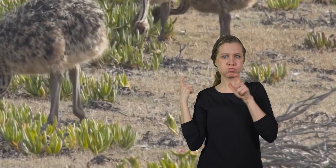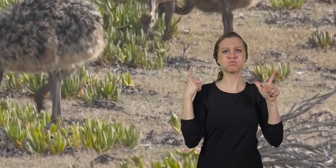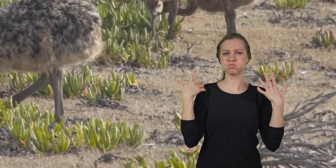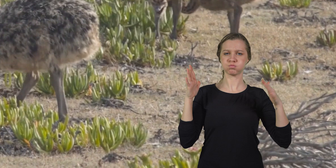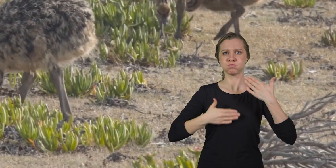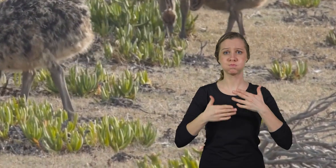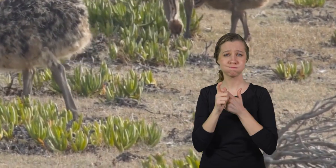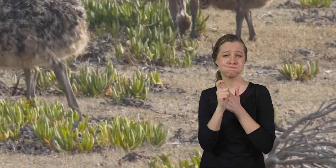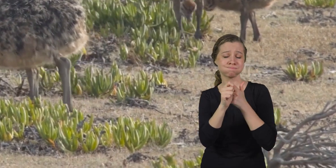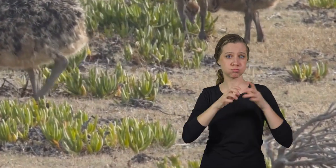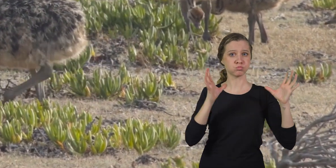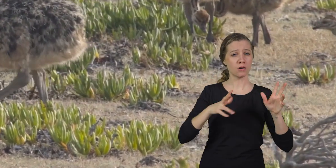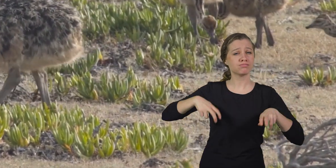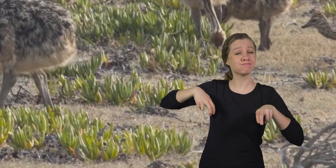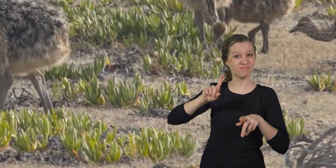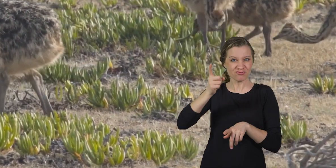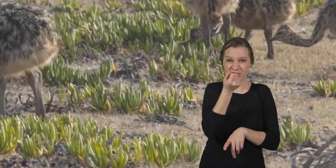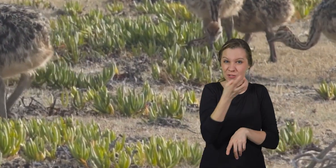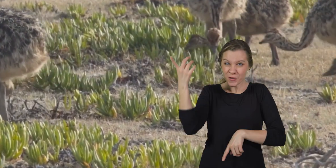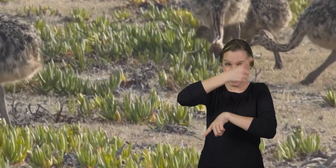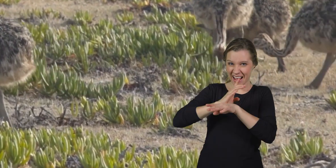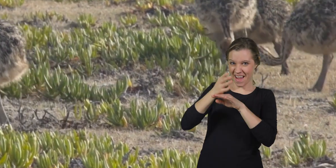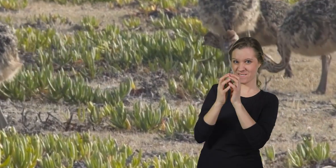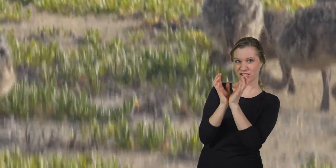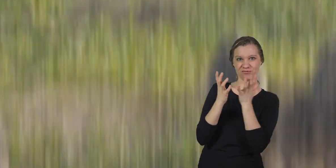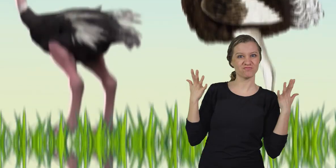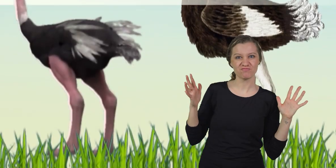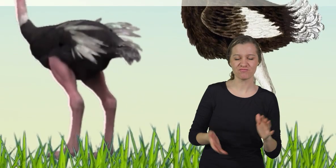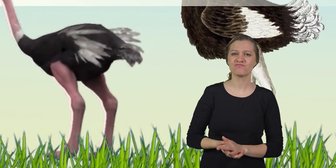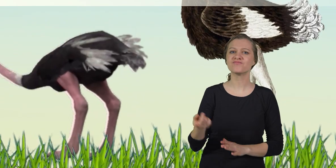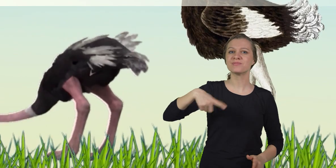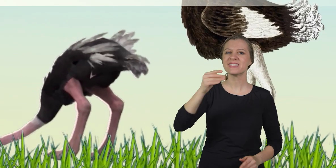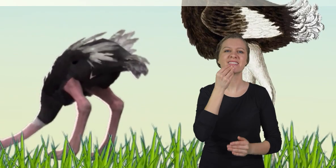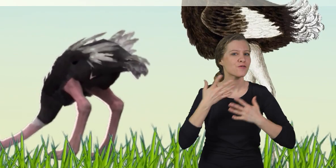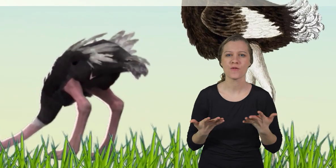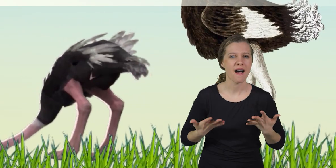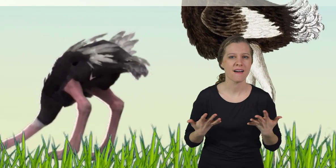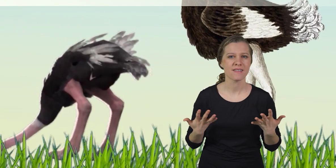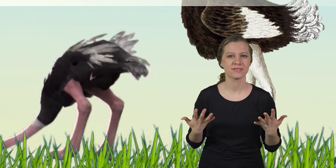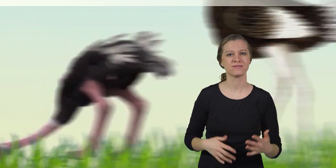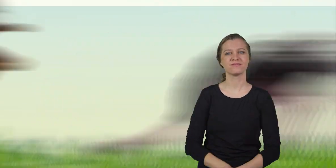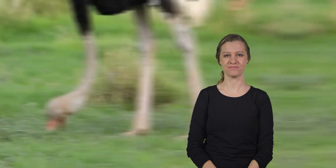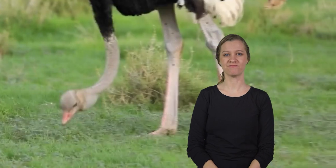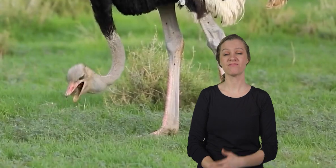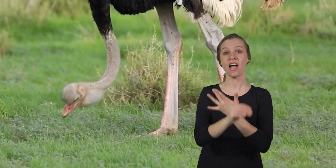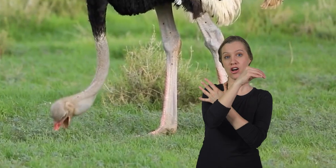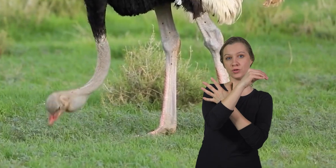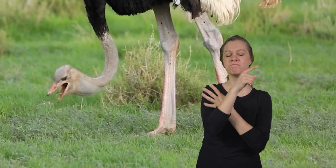run with the flock just a few days after hatching. What do they eat? Ostriches